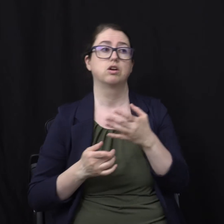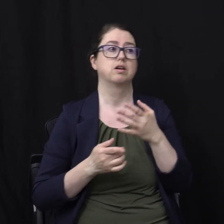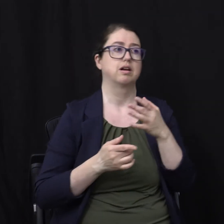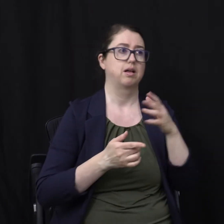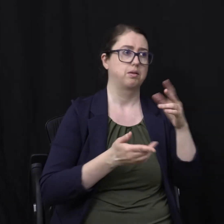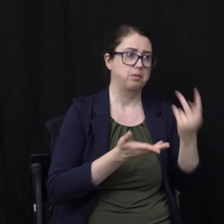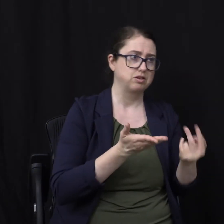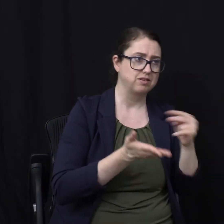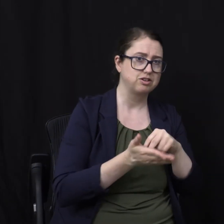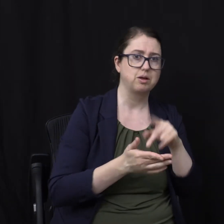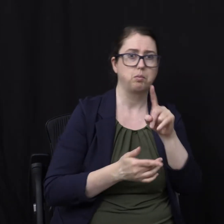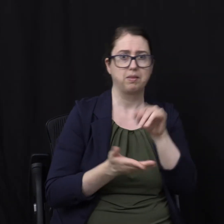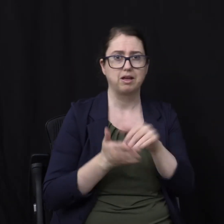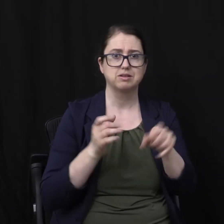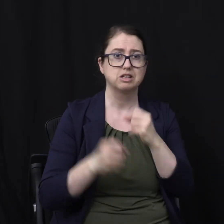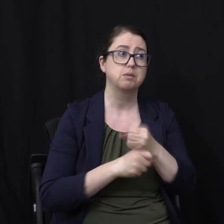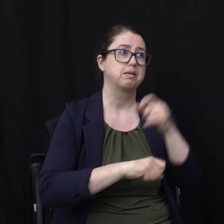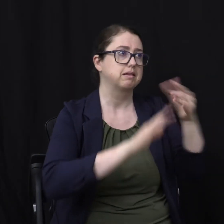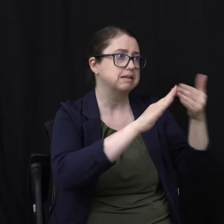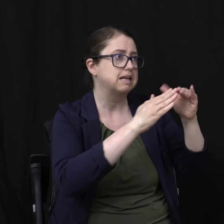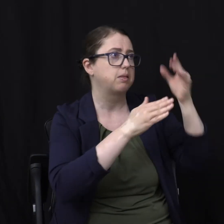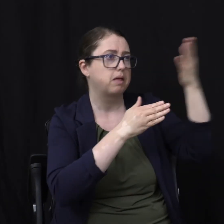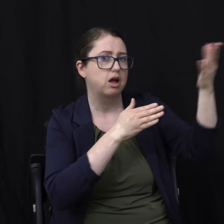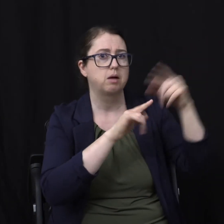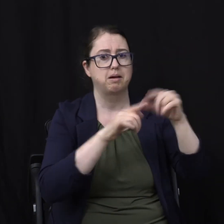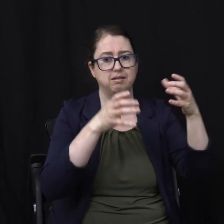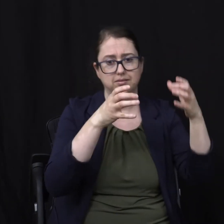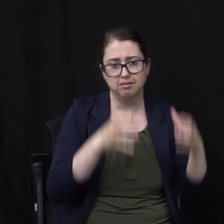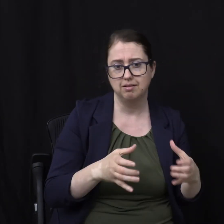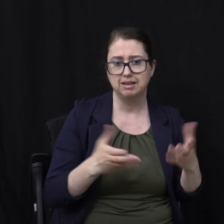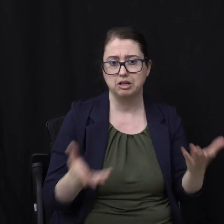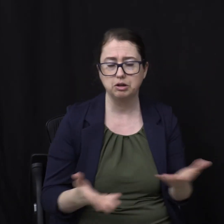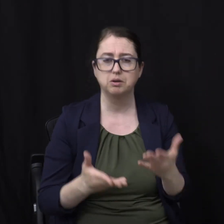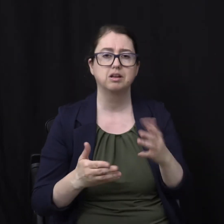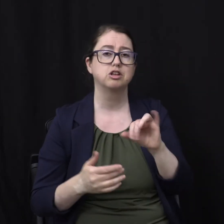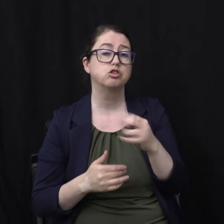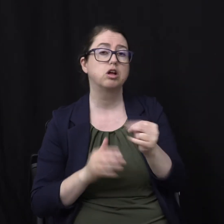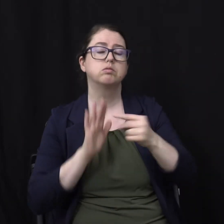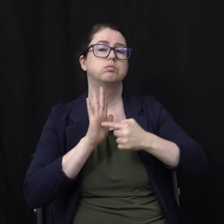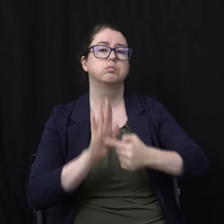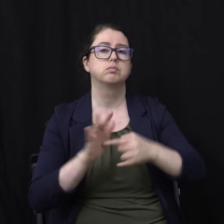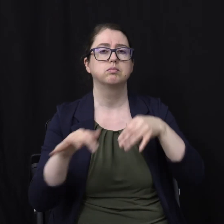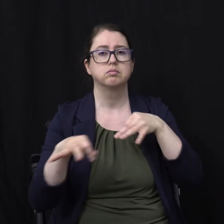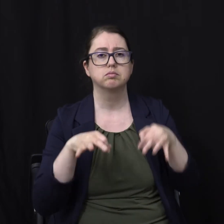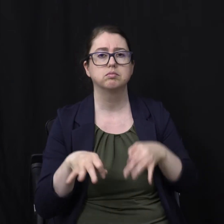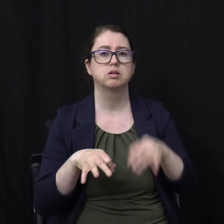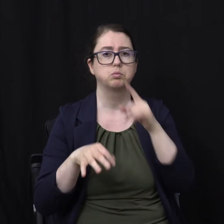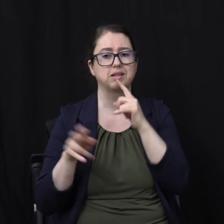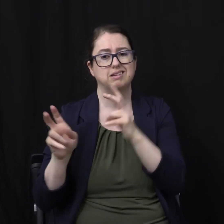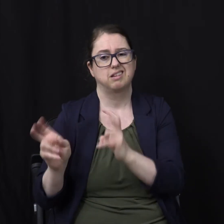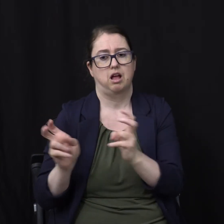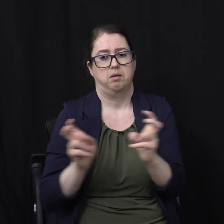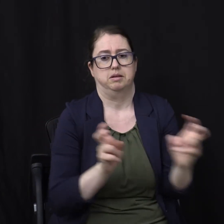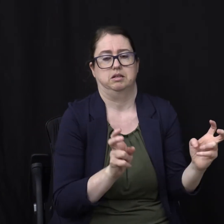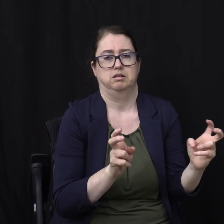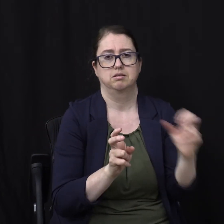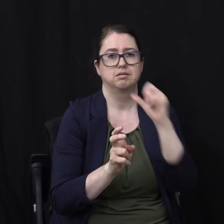thousand years apart And then the city Is here But the city Is down here Because what John Is doing here Is taking it Topic by topic Not